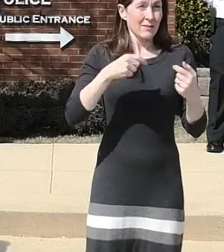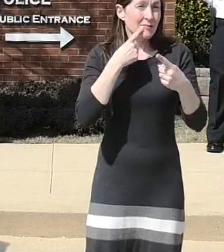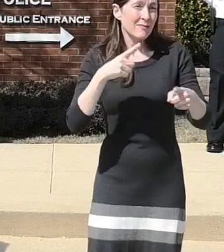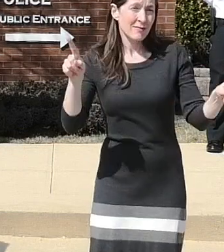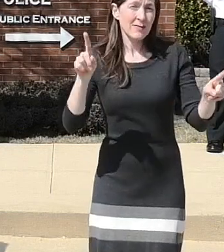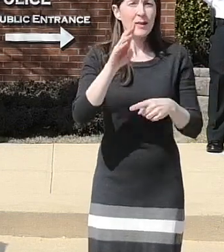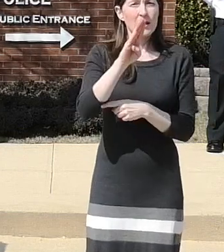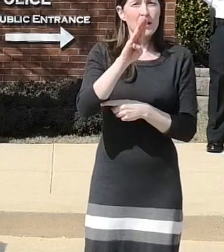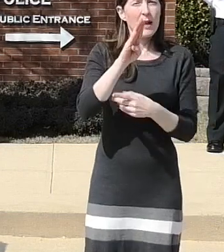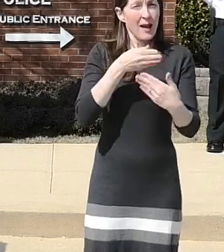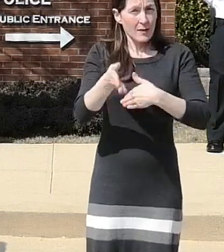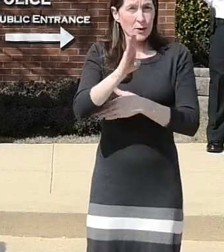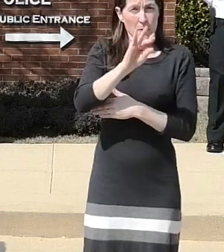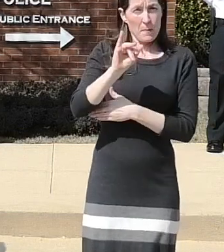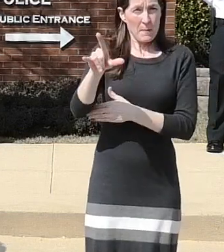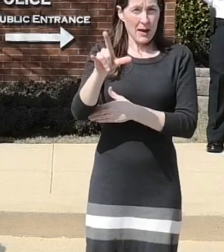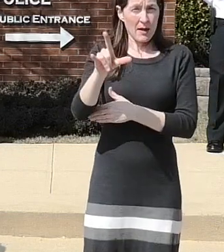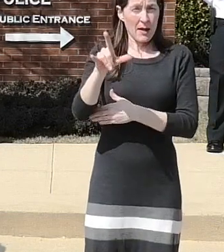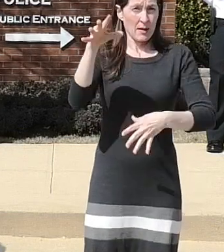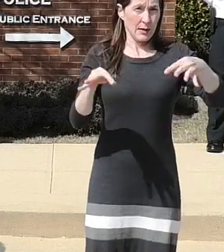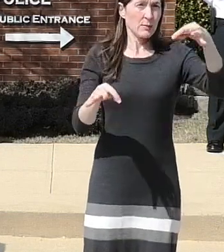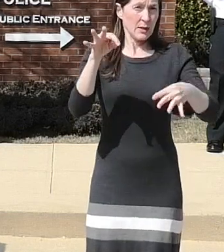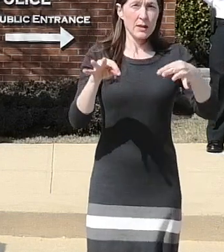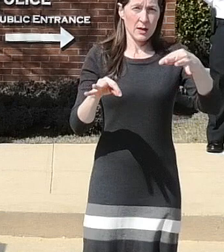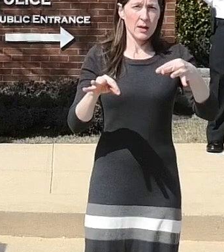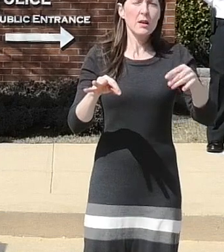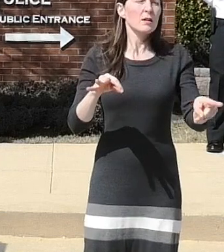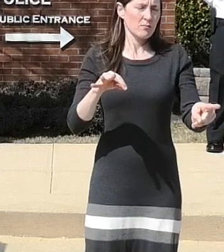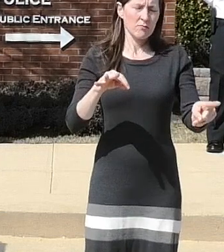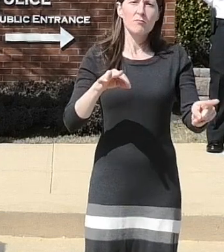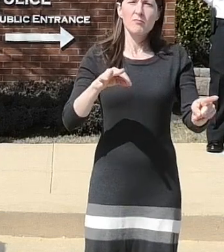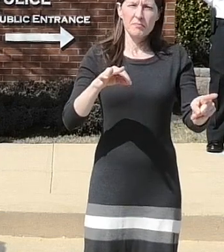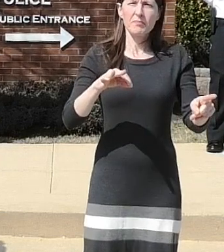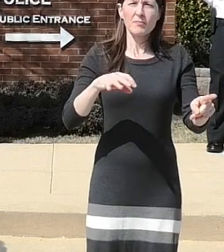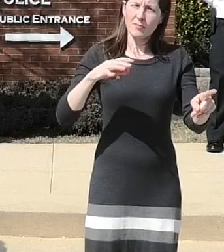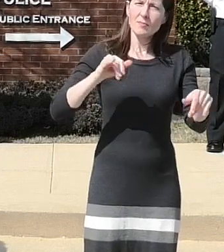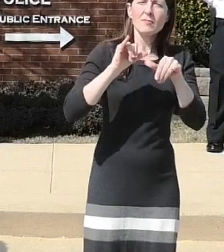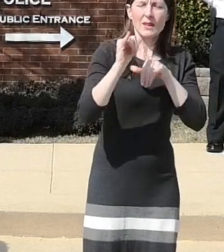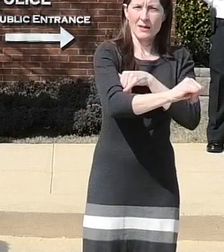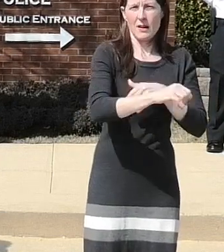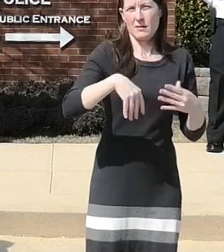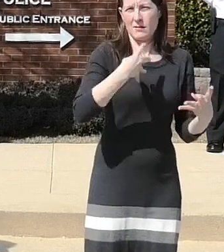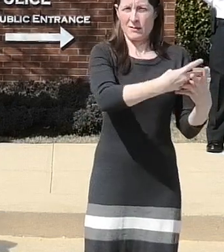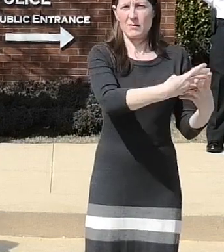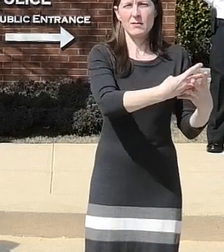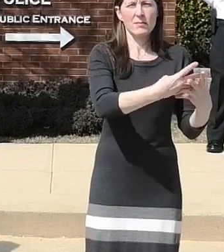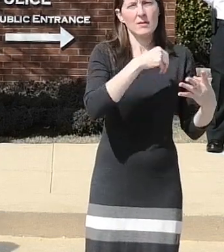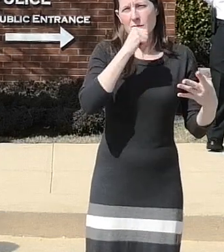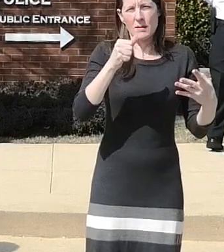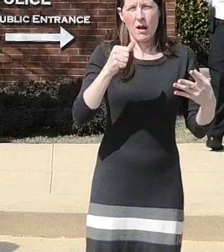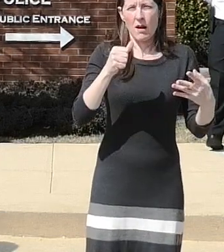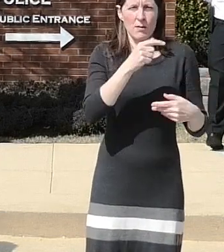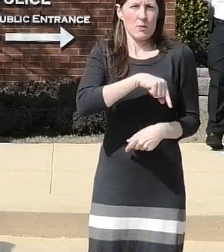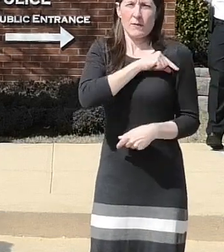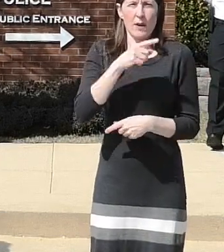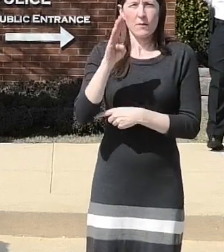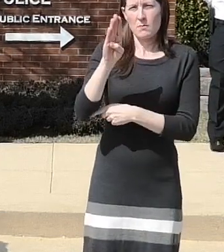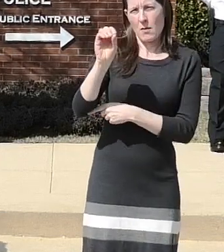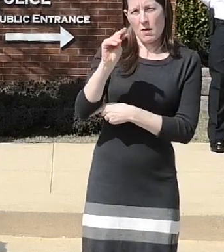david crawford is being held without bond soon you will hear about the unfolding